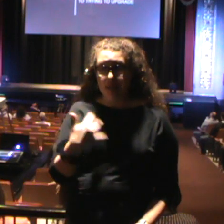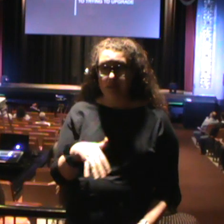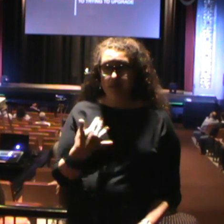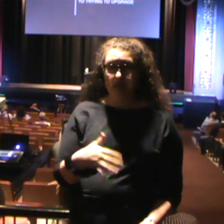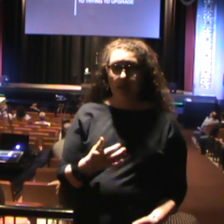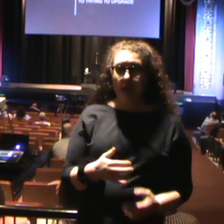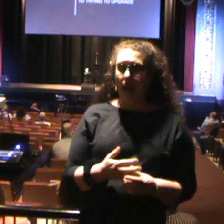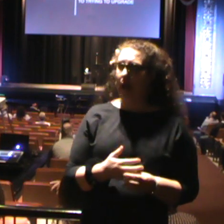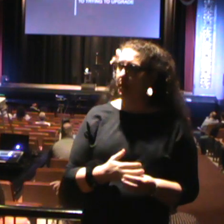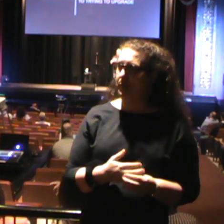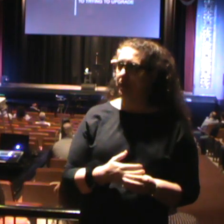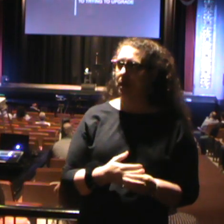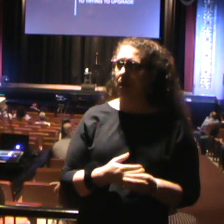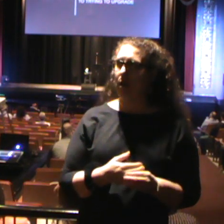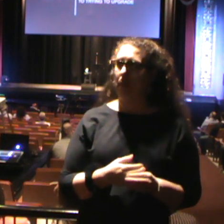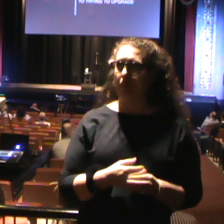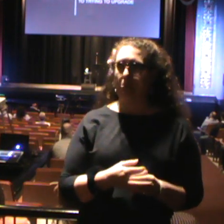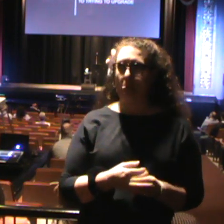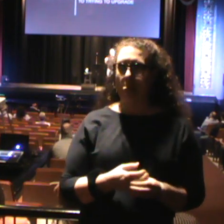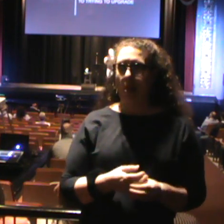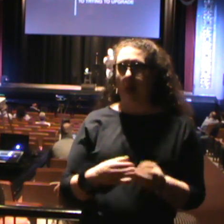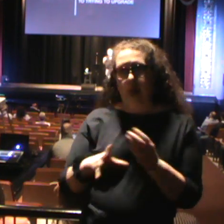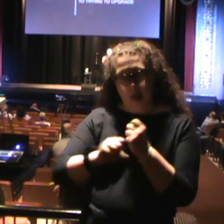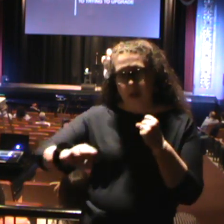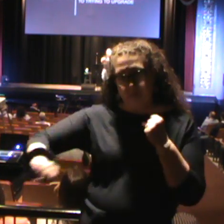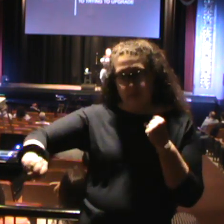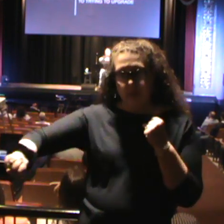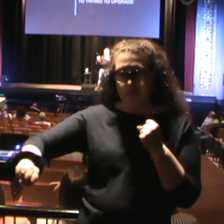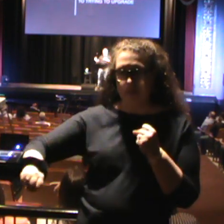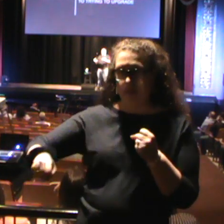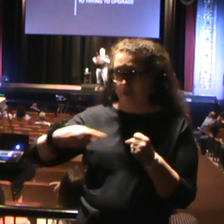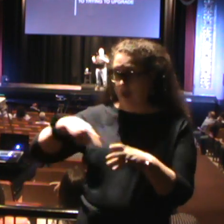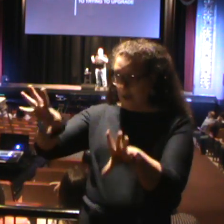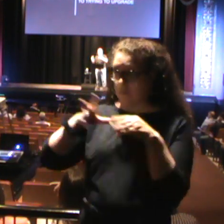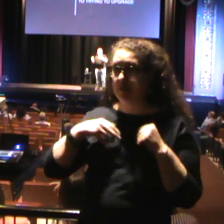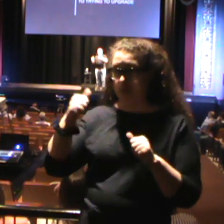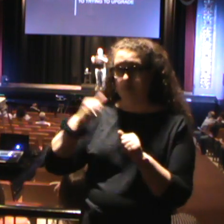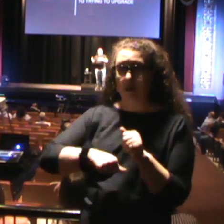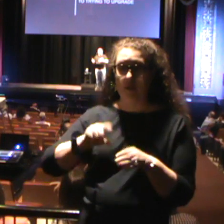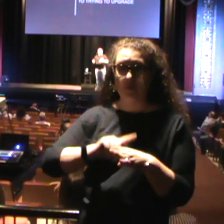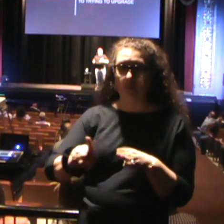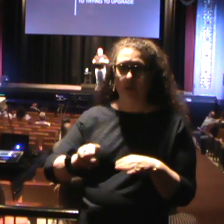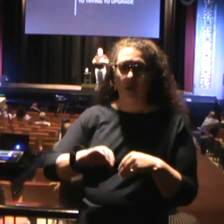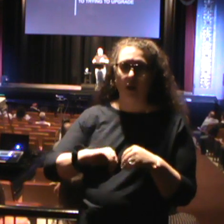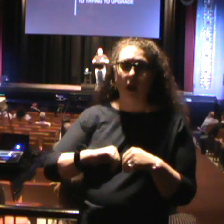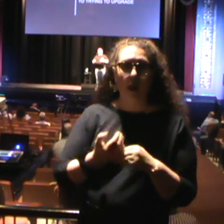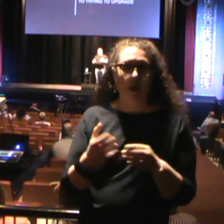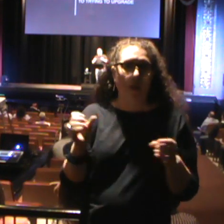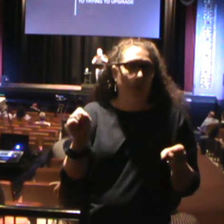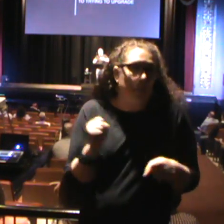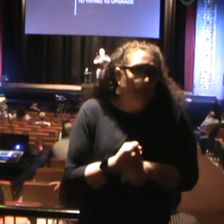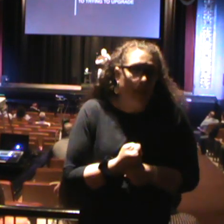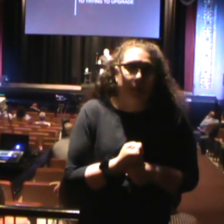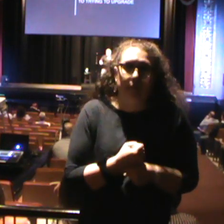material that I get in every week on how to upgrade things in our church. And this is how you're going to reach